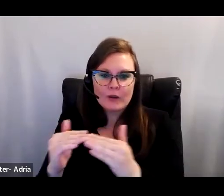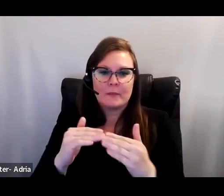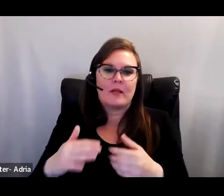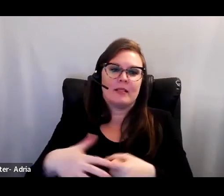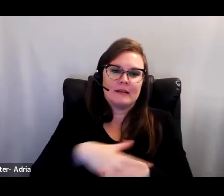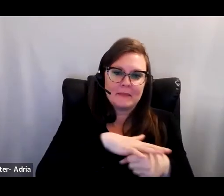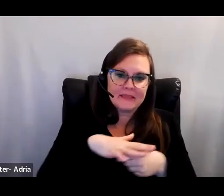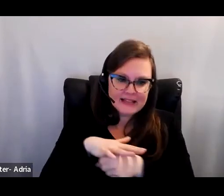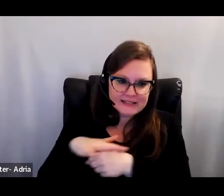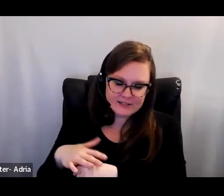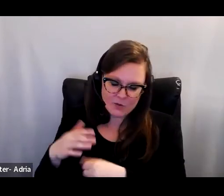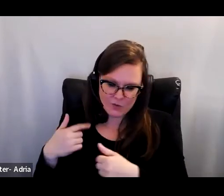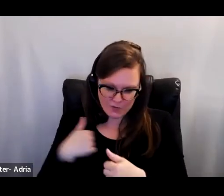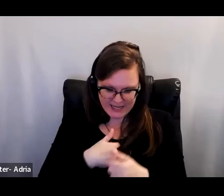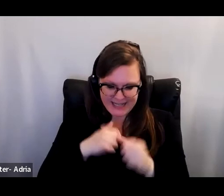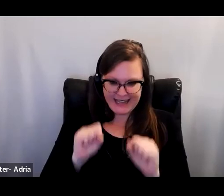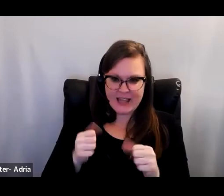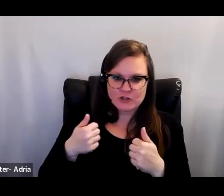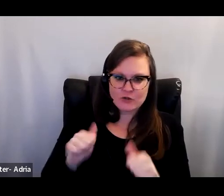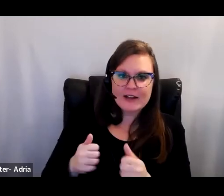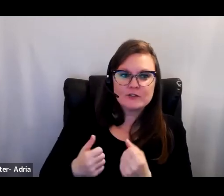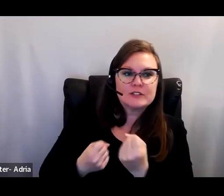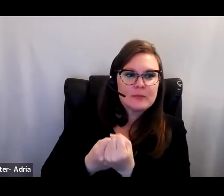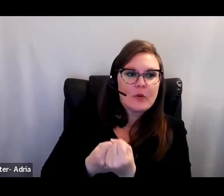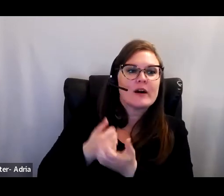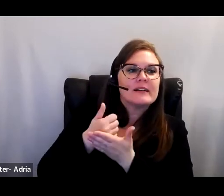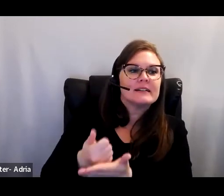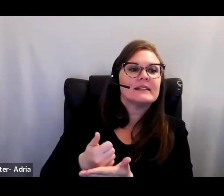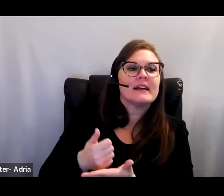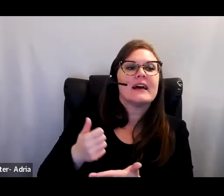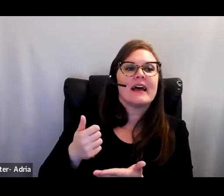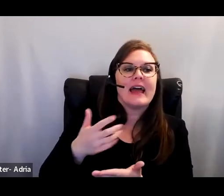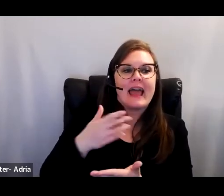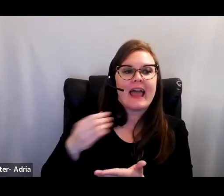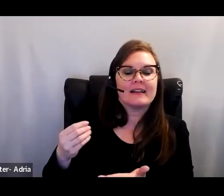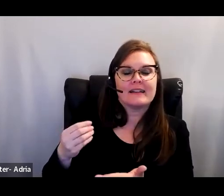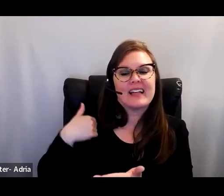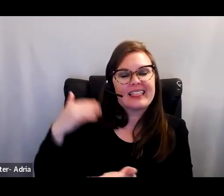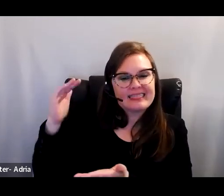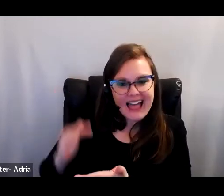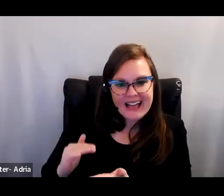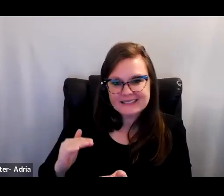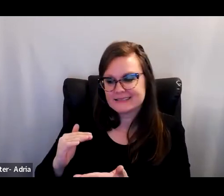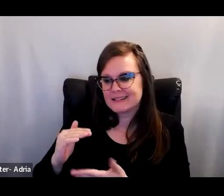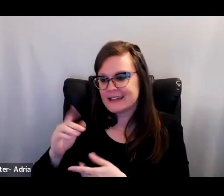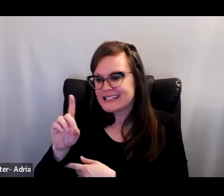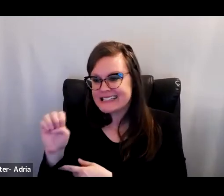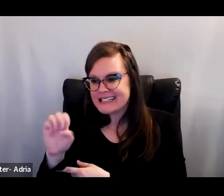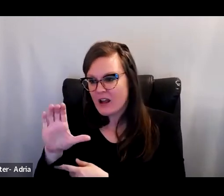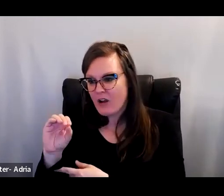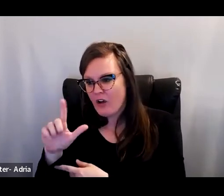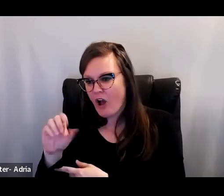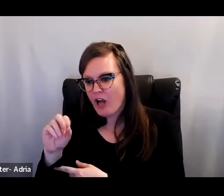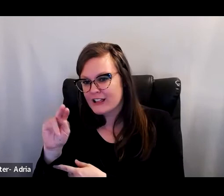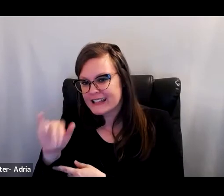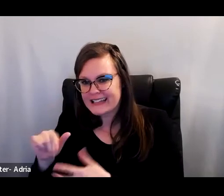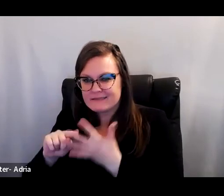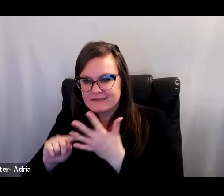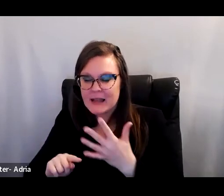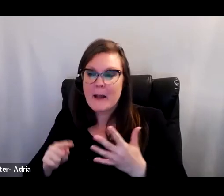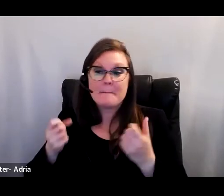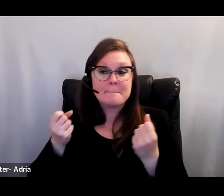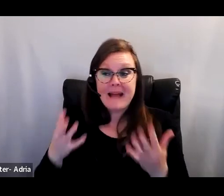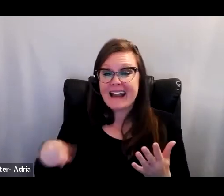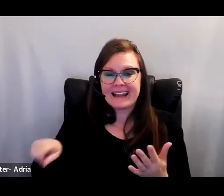the anti-racist and decolonial educational practices that many in the field have called for has typically not been a focus.